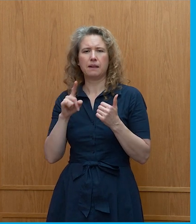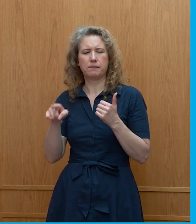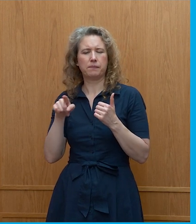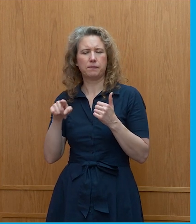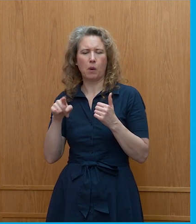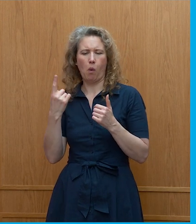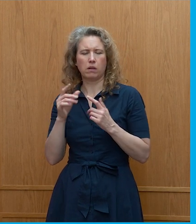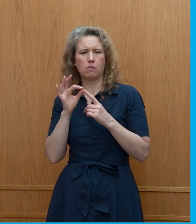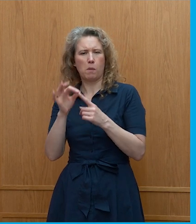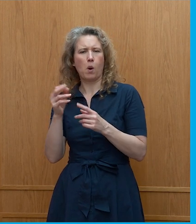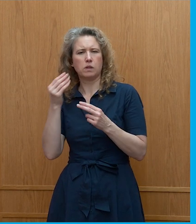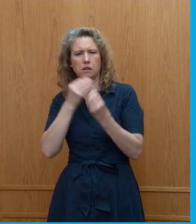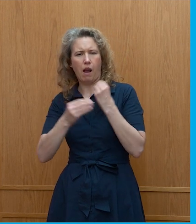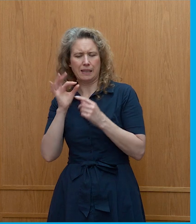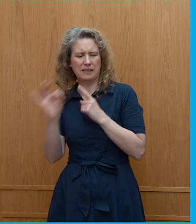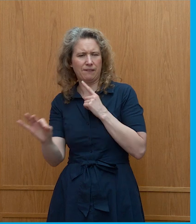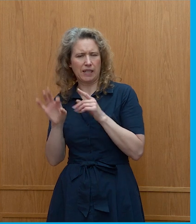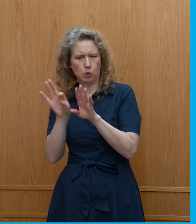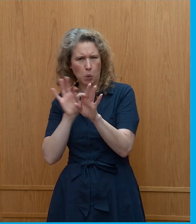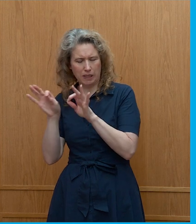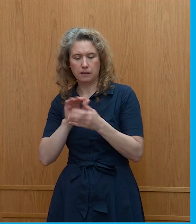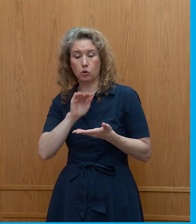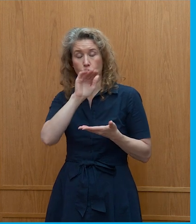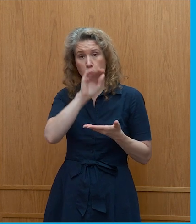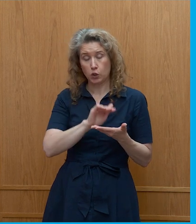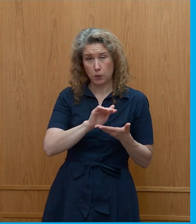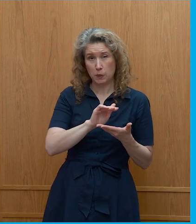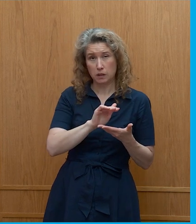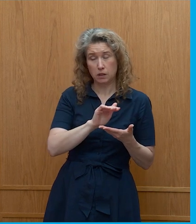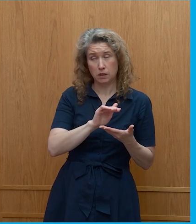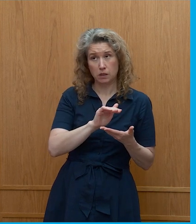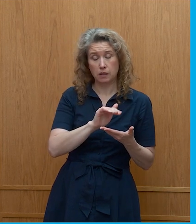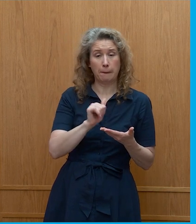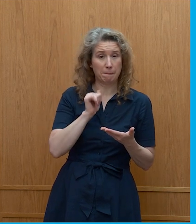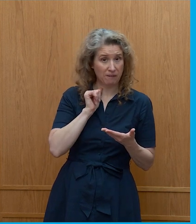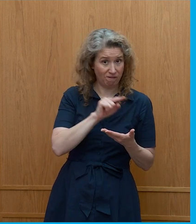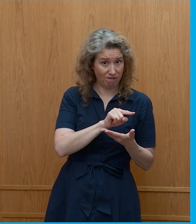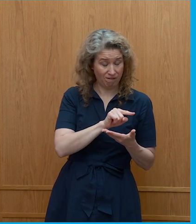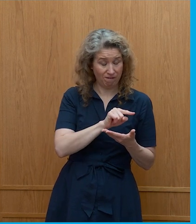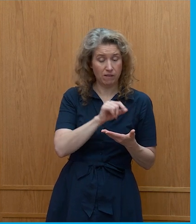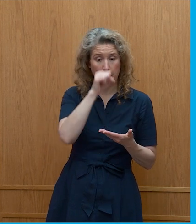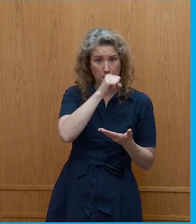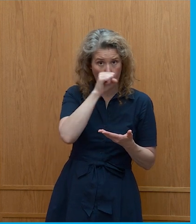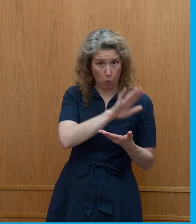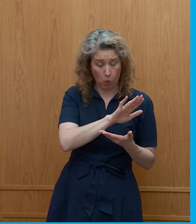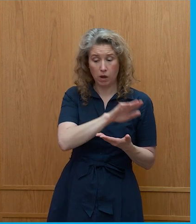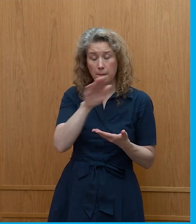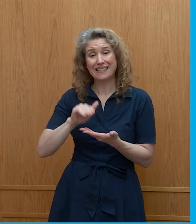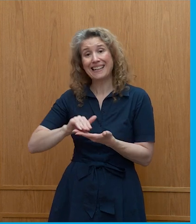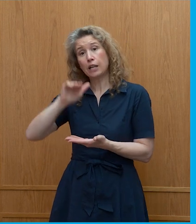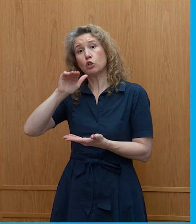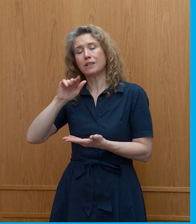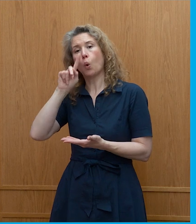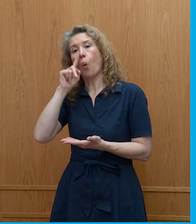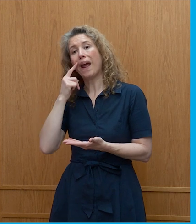proposed so we have to reduce our our our beef consumption pork consumption but we should increase the